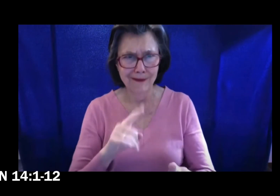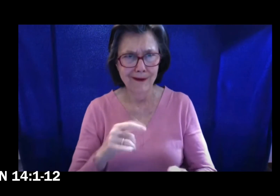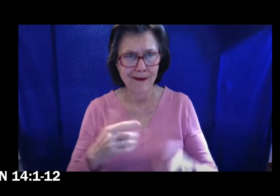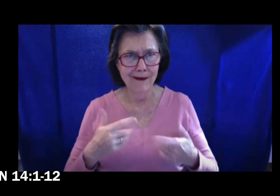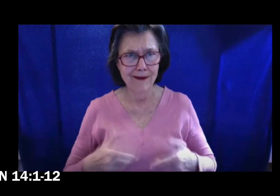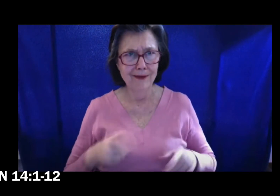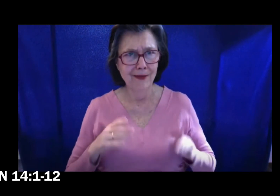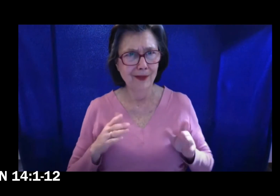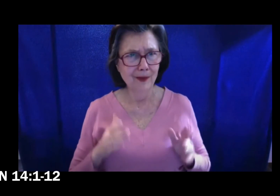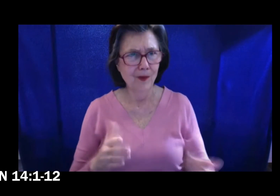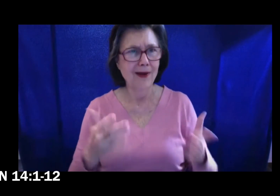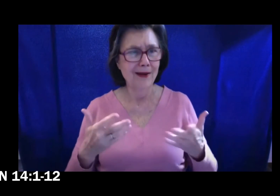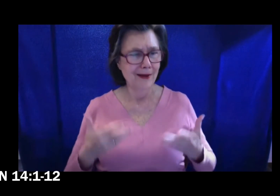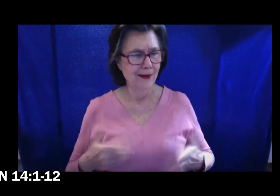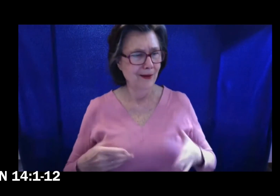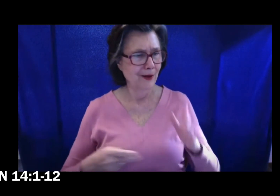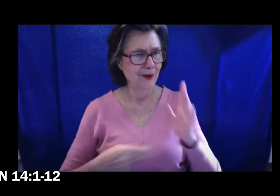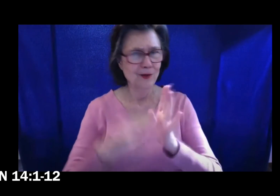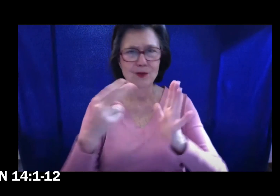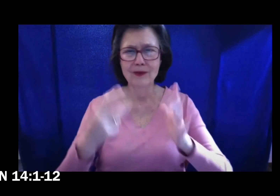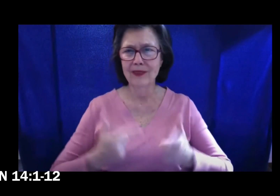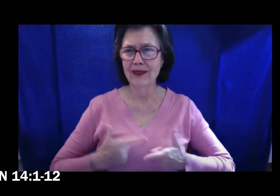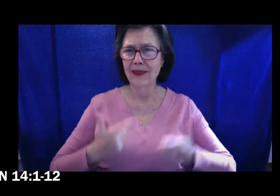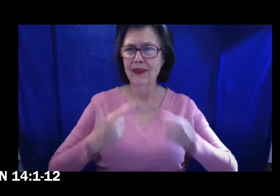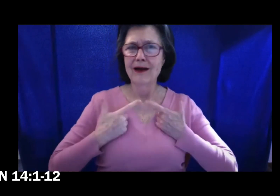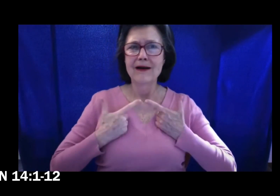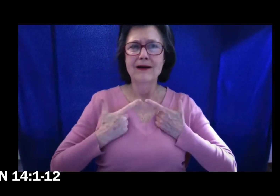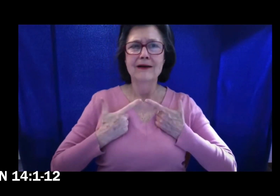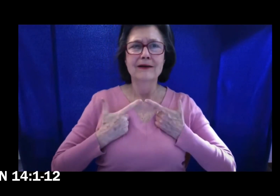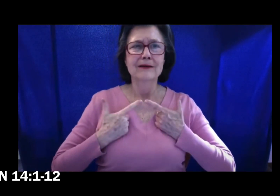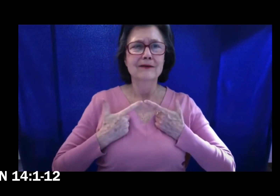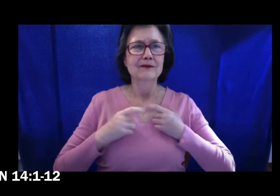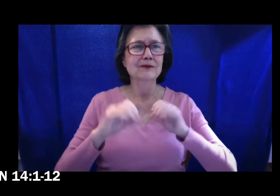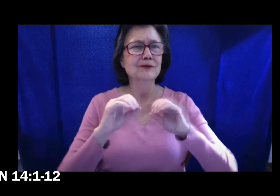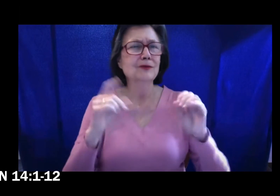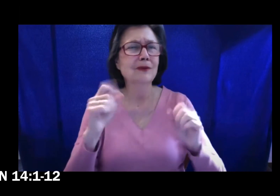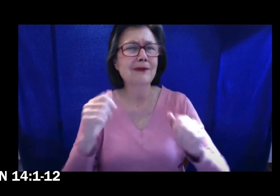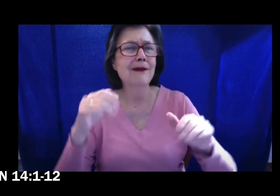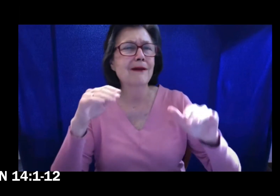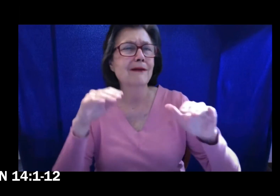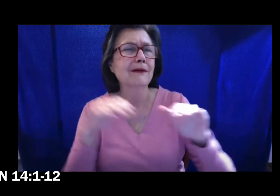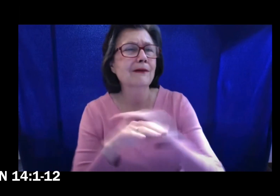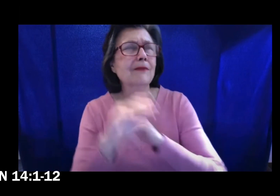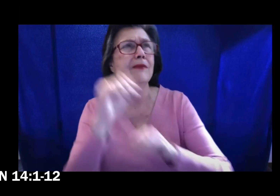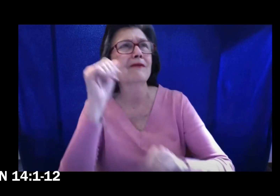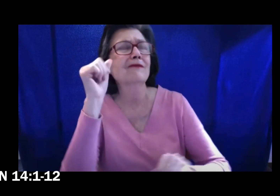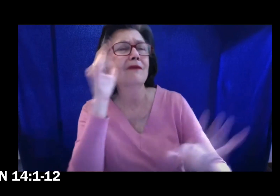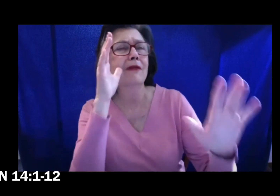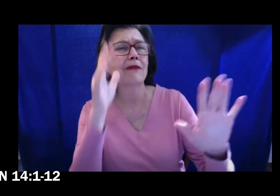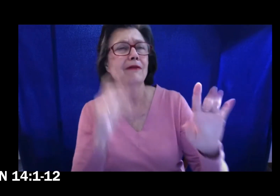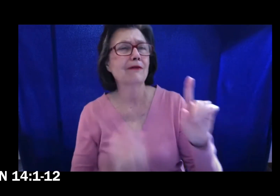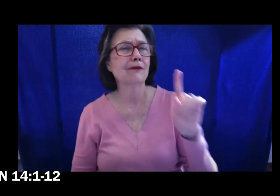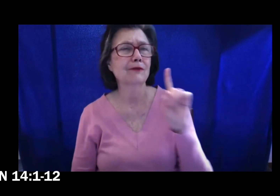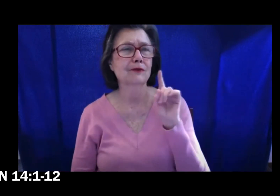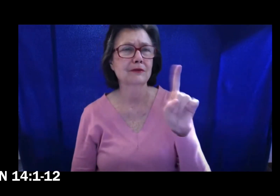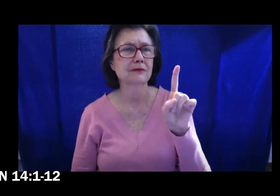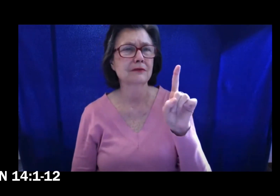Jesus said to him, I am the way and the truth and the life. No one comes to the Father except